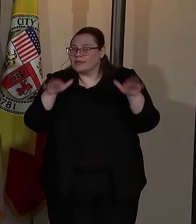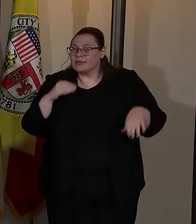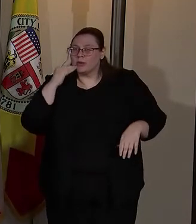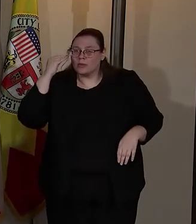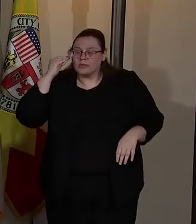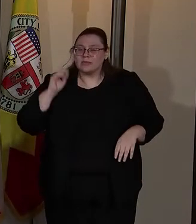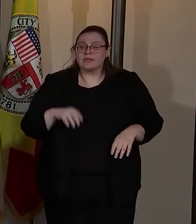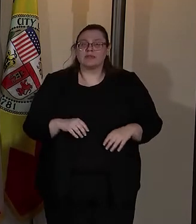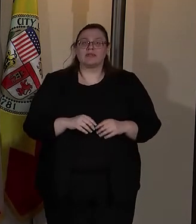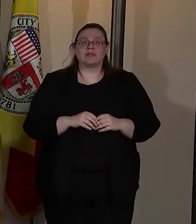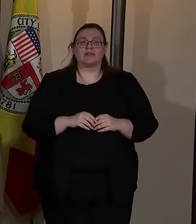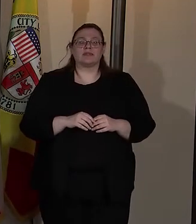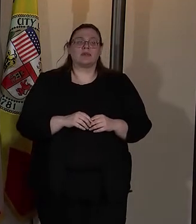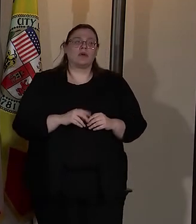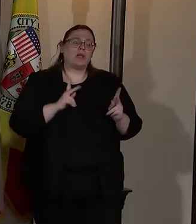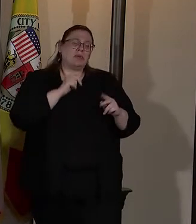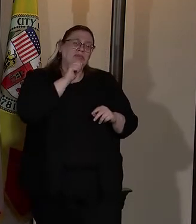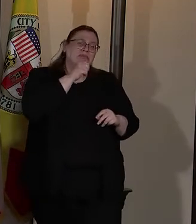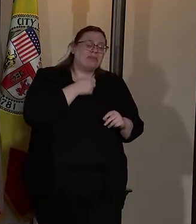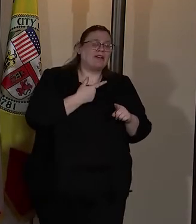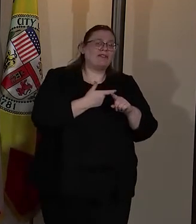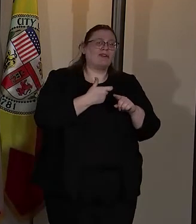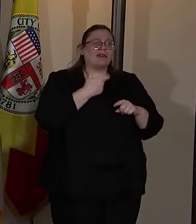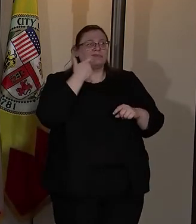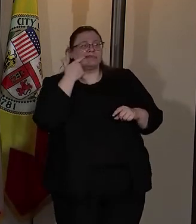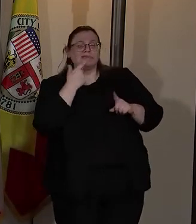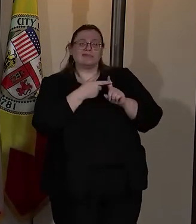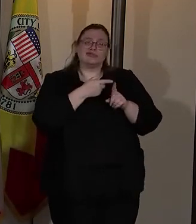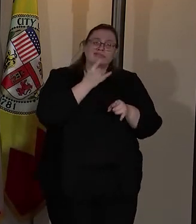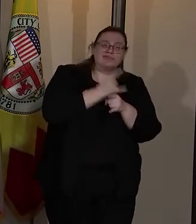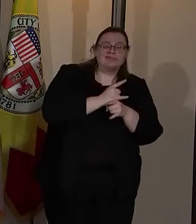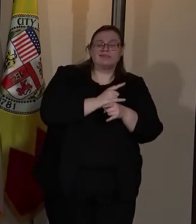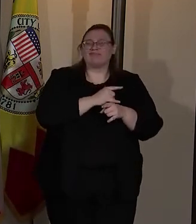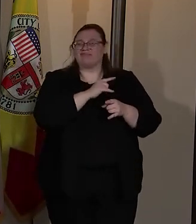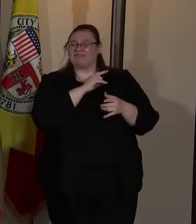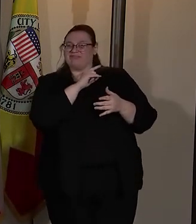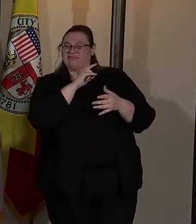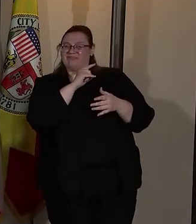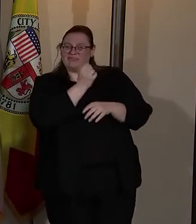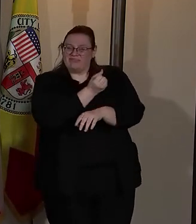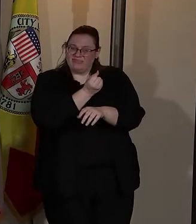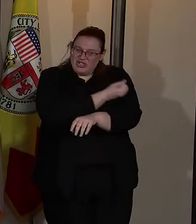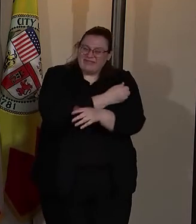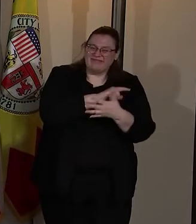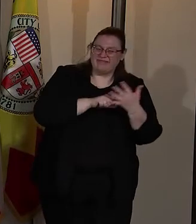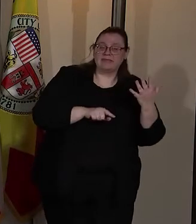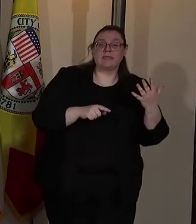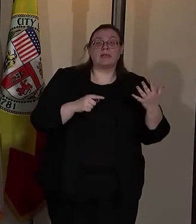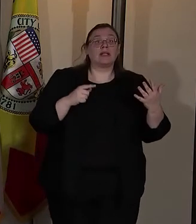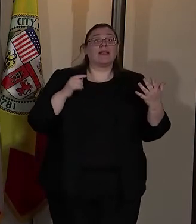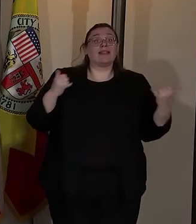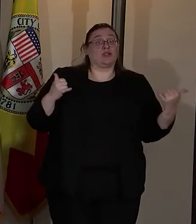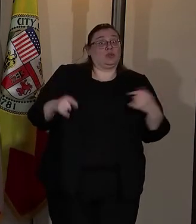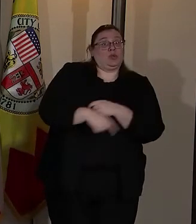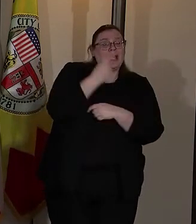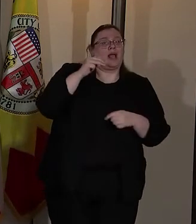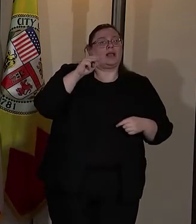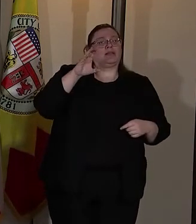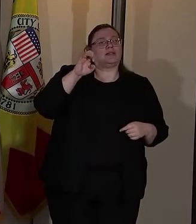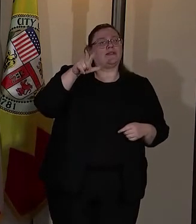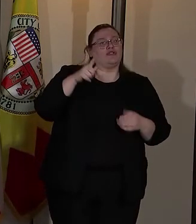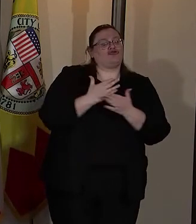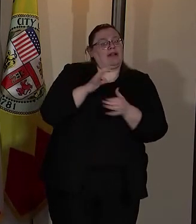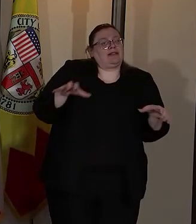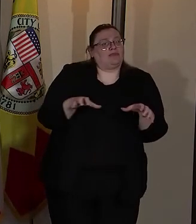suffering from substance abuse and neighbor complaints. We're in the middle of a modern-day civil rights movement, and our